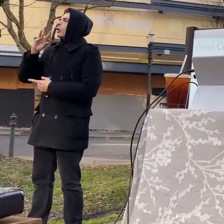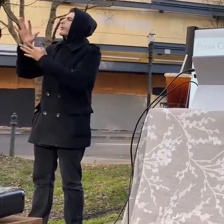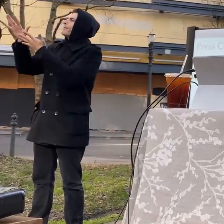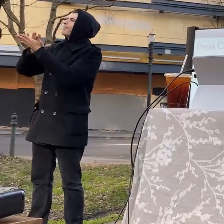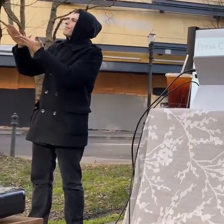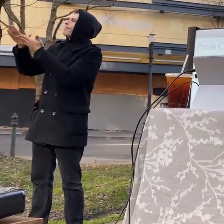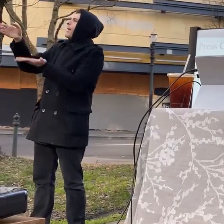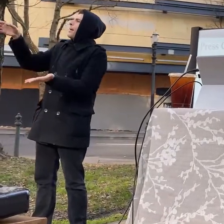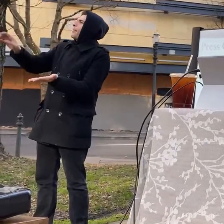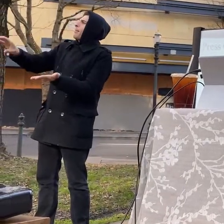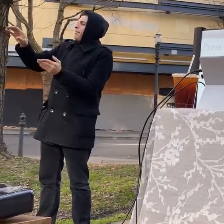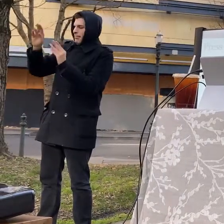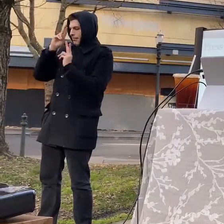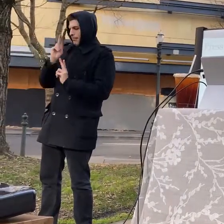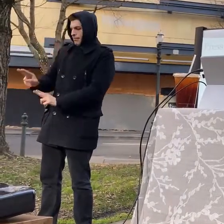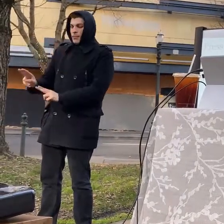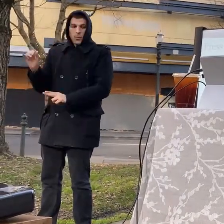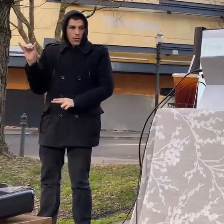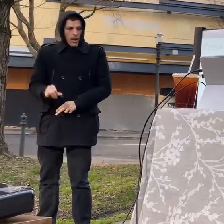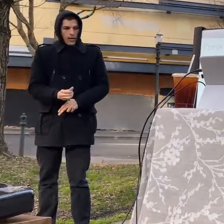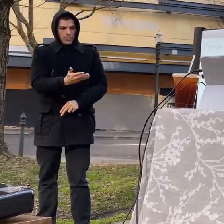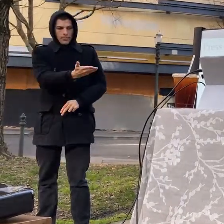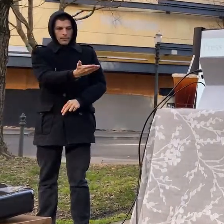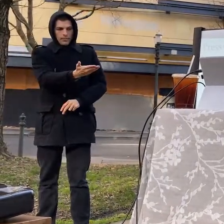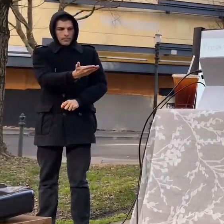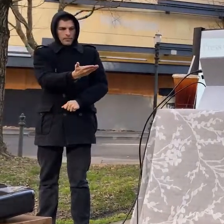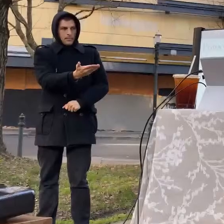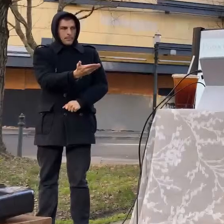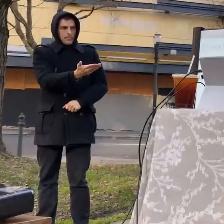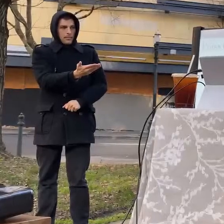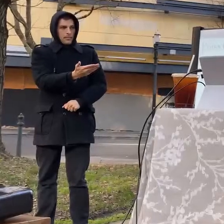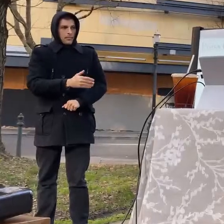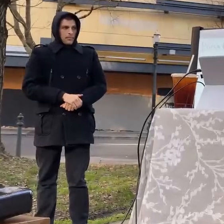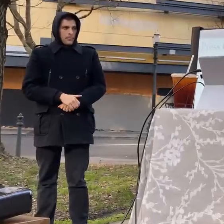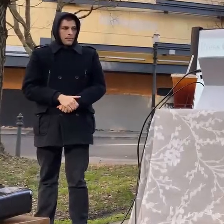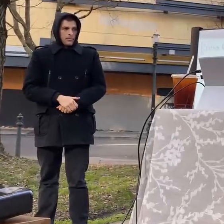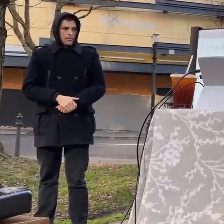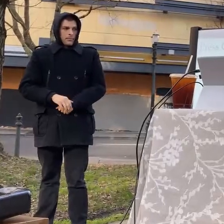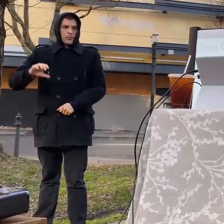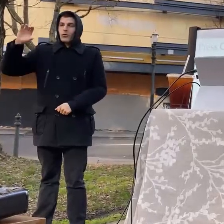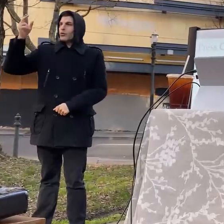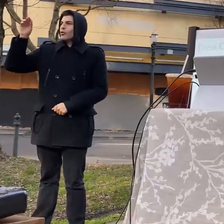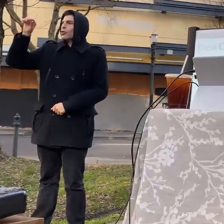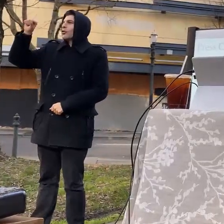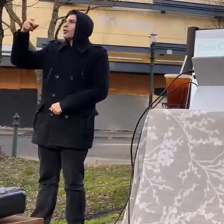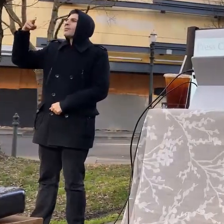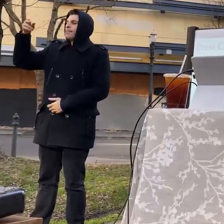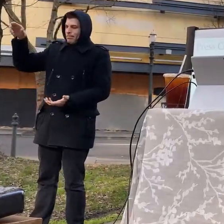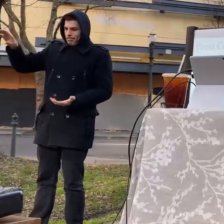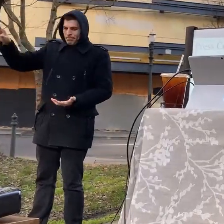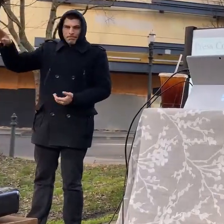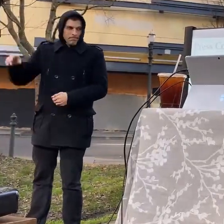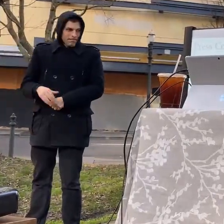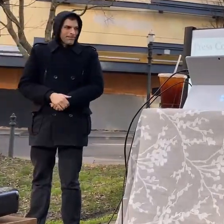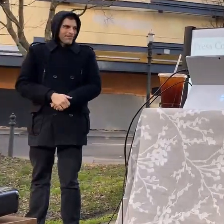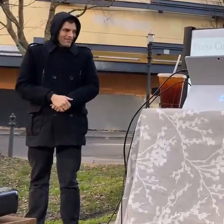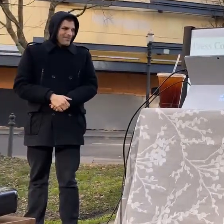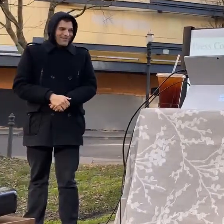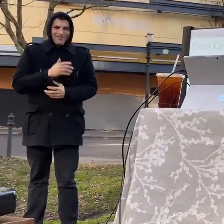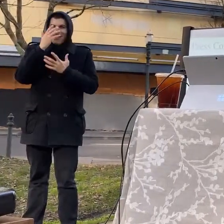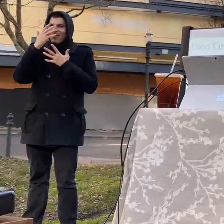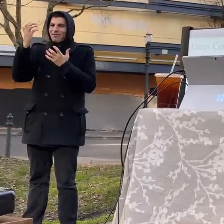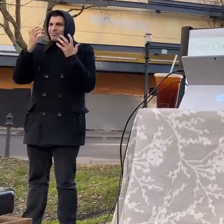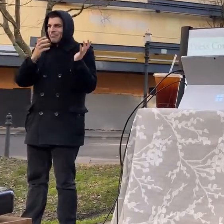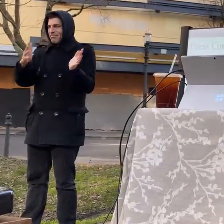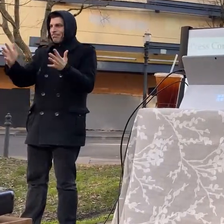language that was spoken up and down the coast it was also once uh had a newspaper written in it and everything i'm